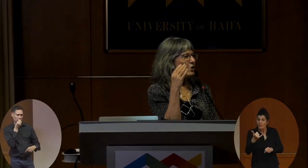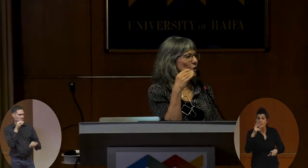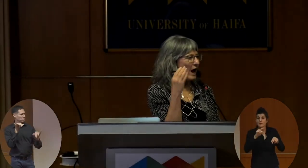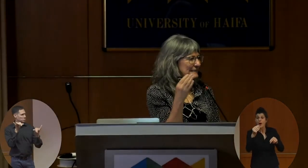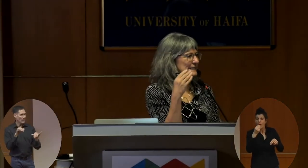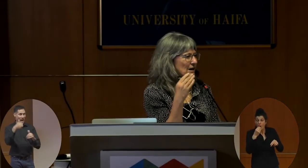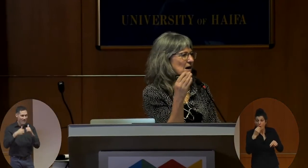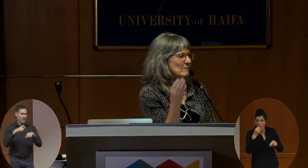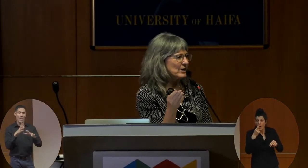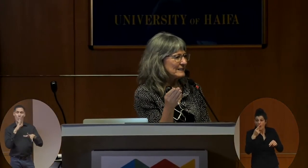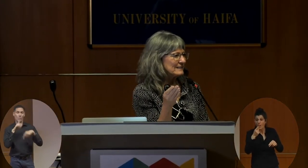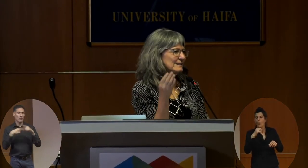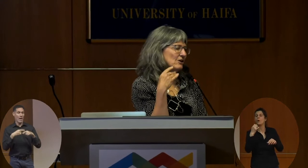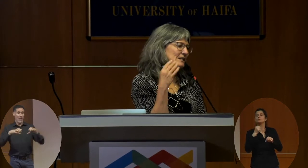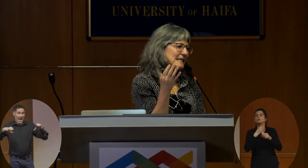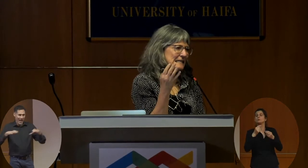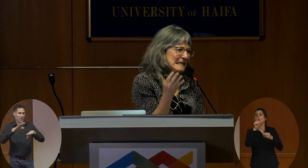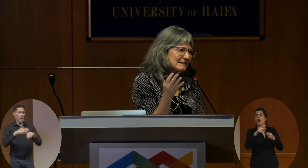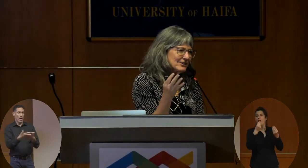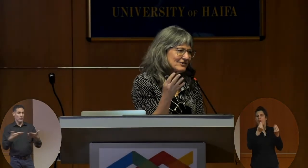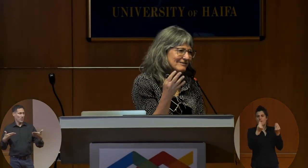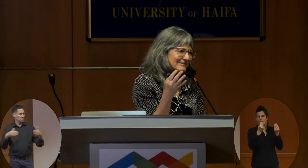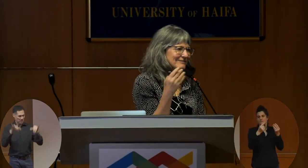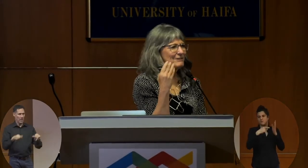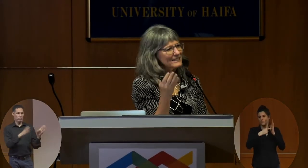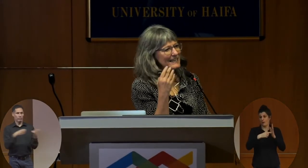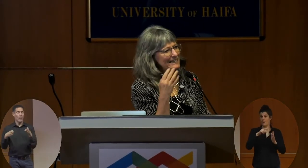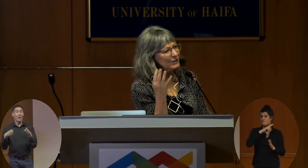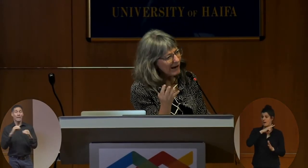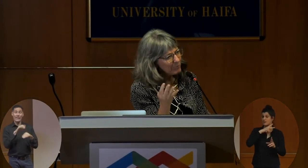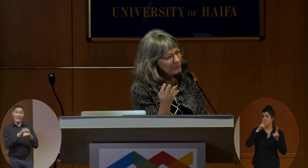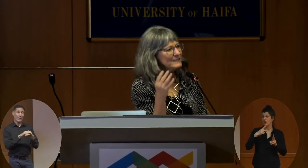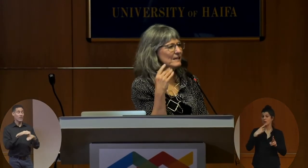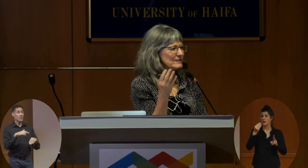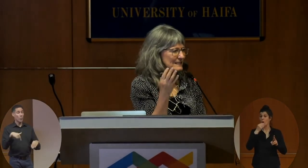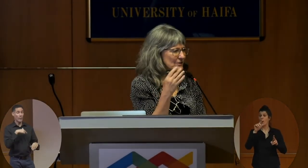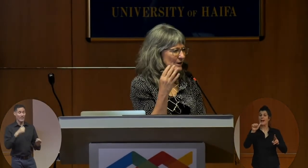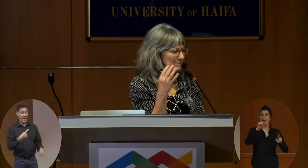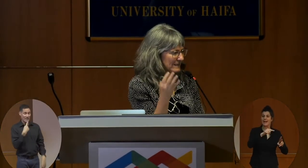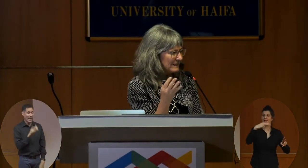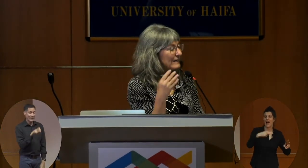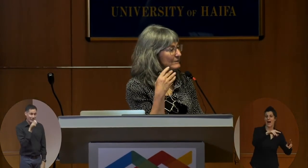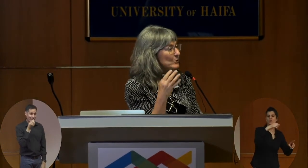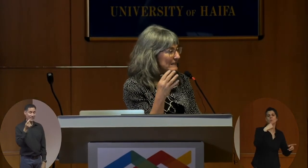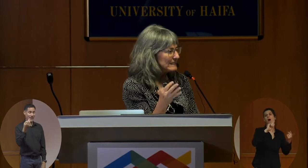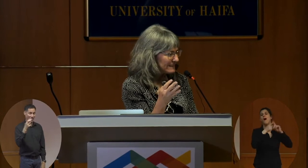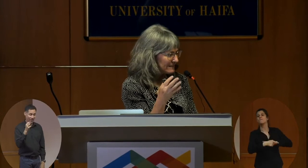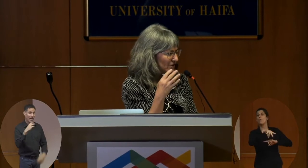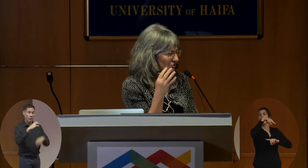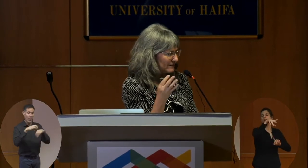acting on objects. Notice that in English, one would say, eat the grape, but David says, grape eat. And he's pretty consistent across